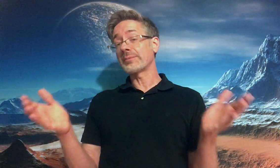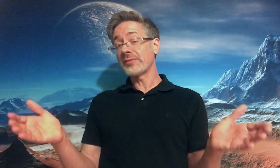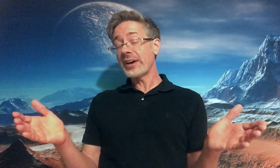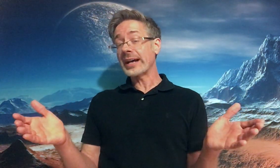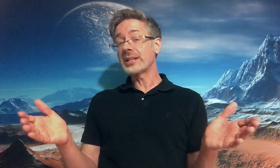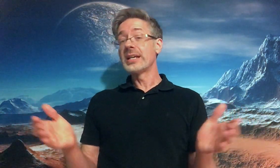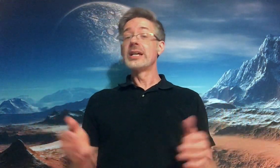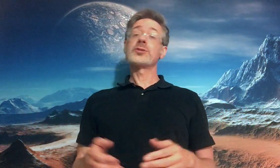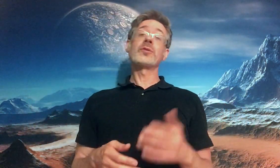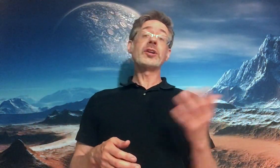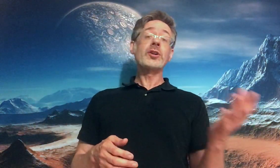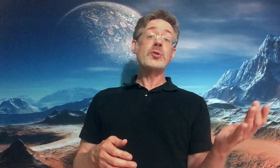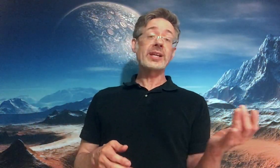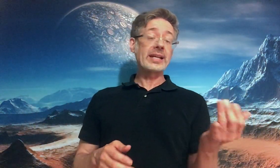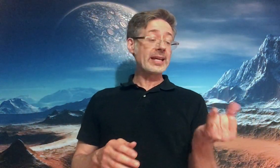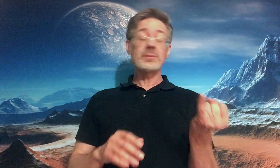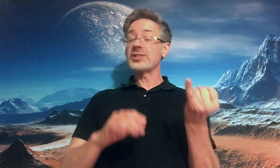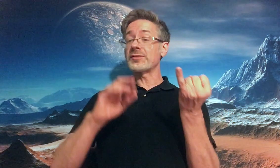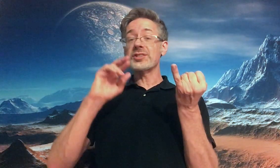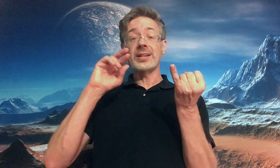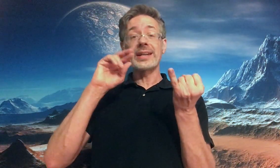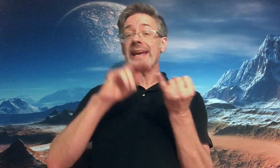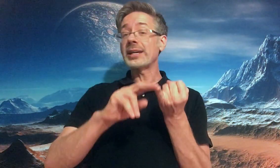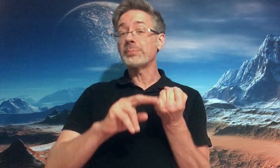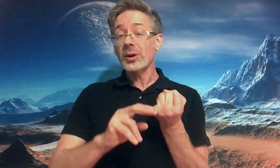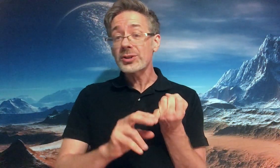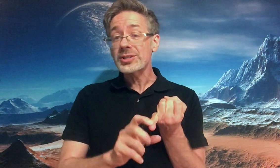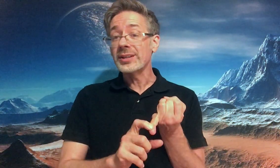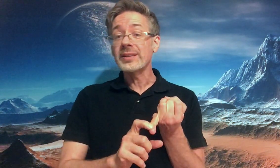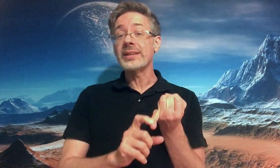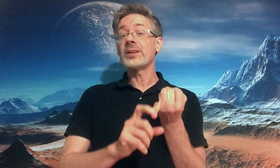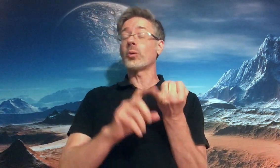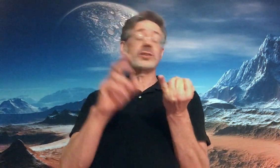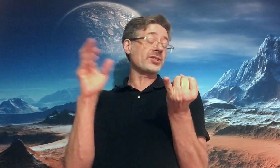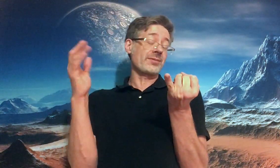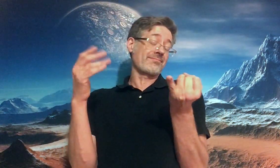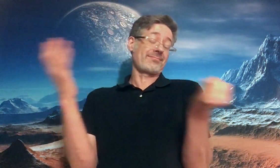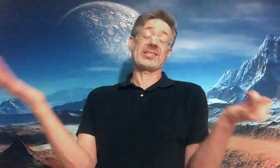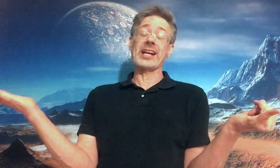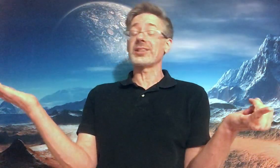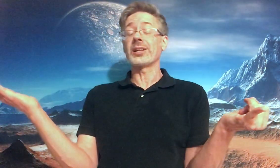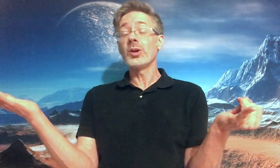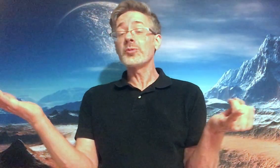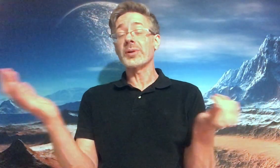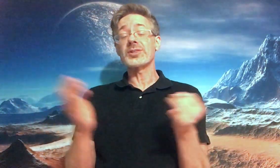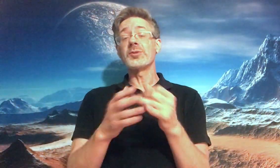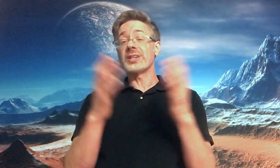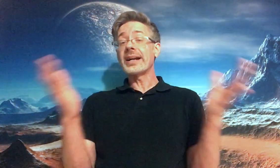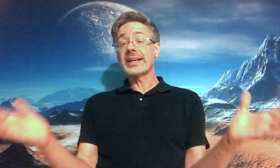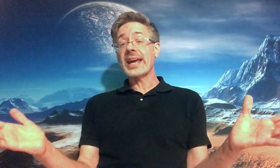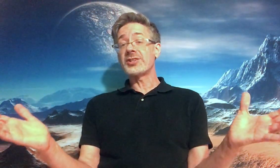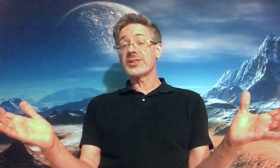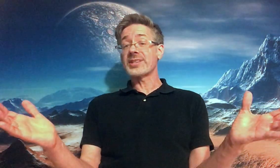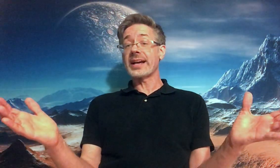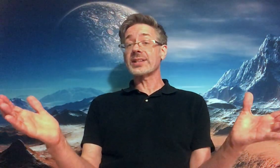of effect. So if you're using an image of just a naked person or just a sexually clothed person who's not engaged in sex,